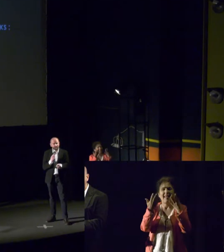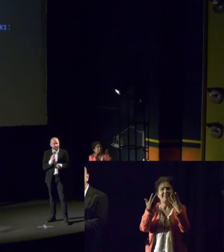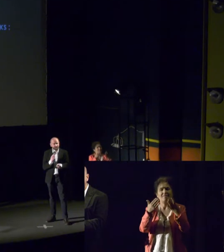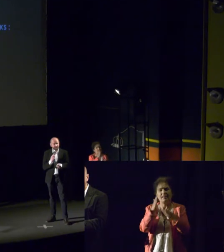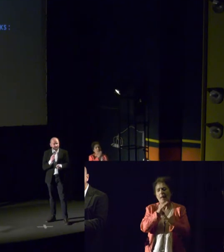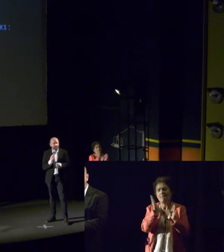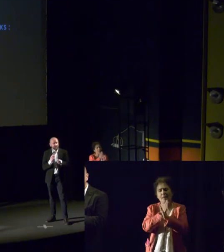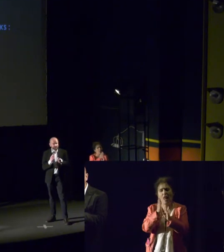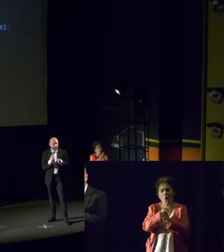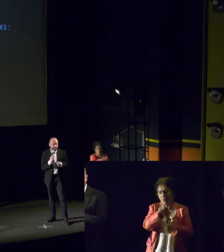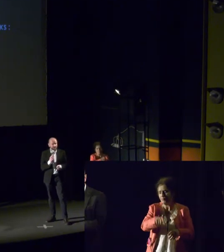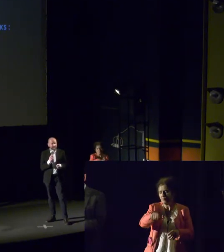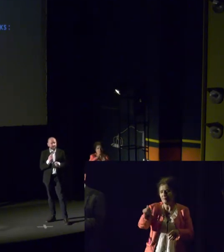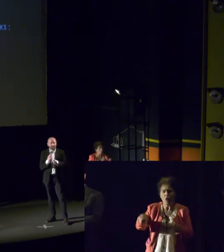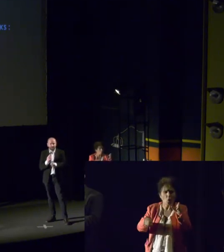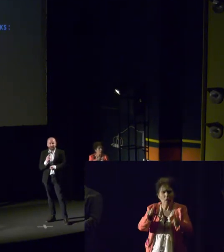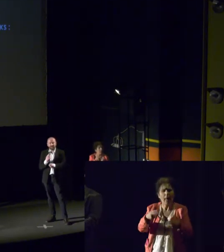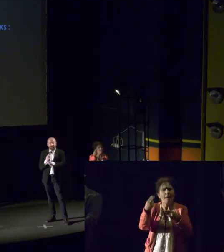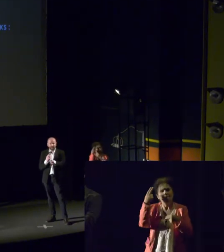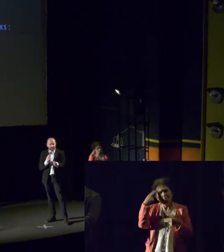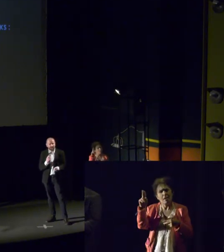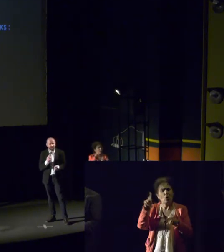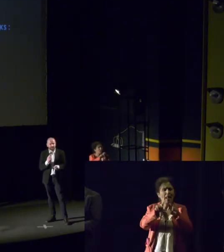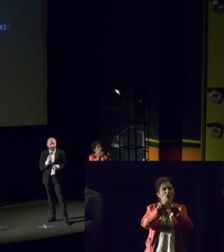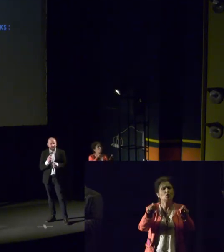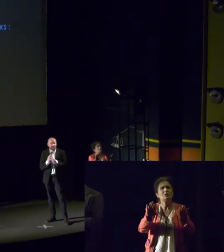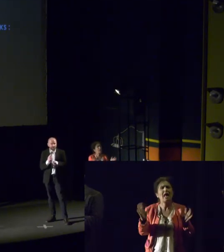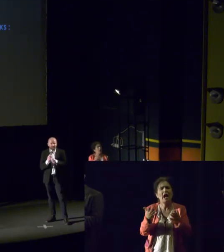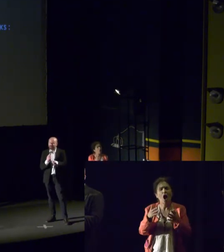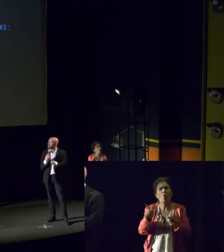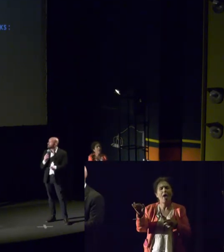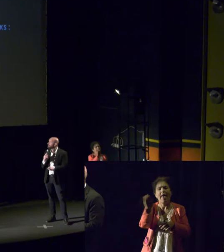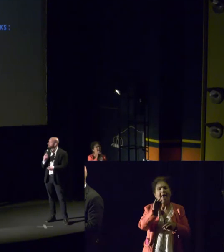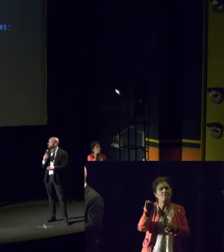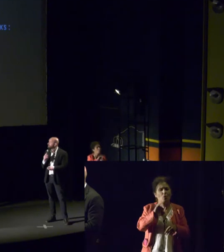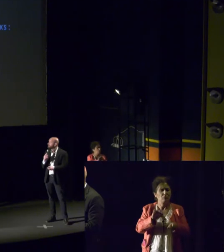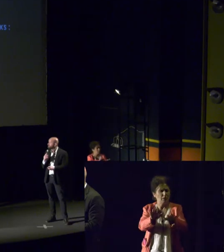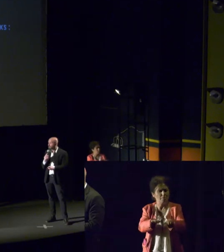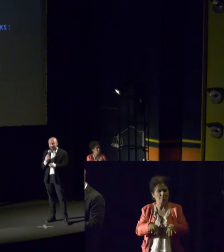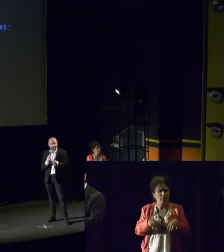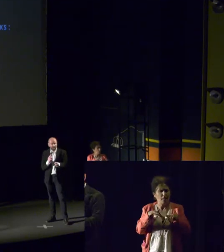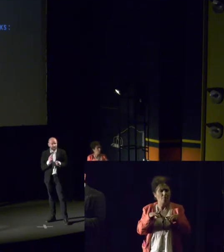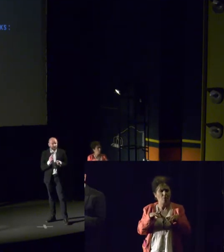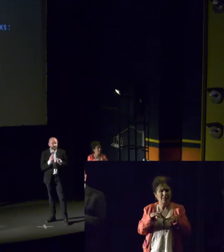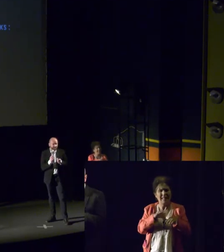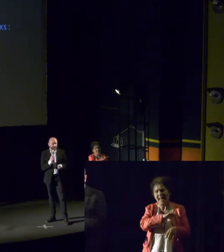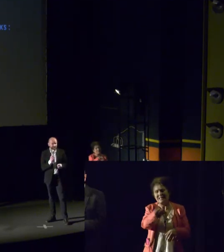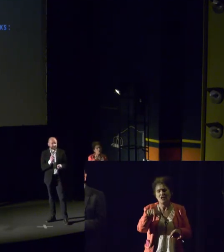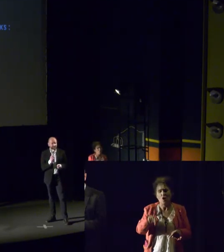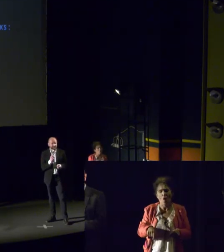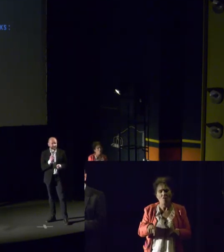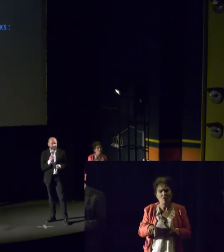international institutions such as the UN, the European Parliament, the Council of Europe, on these types of issues. They are also